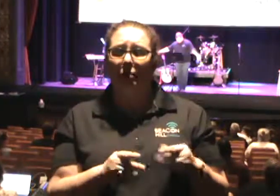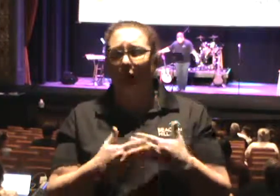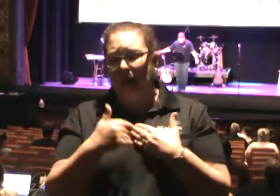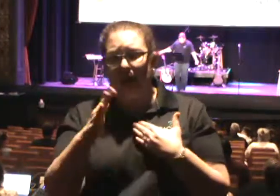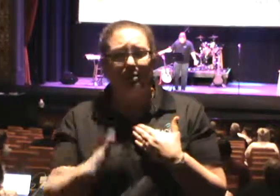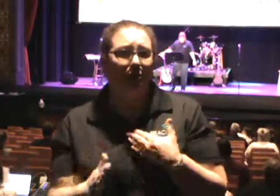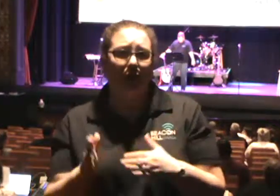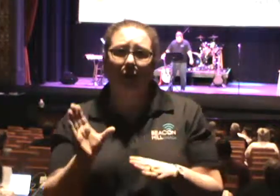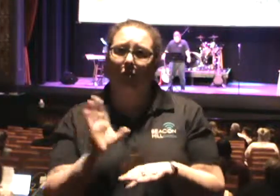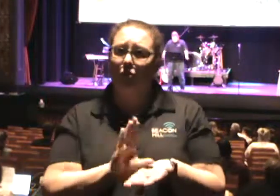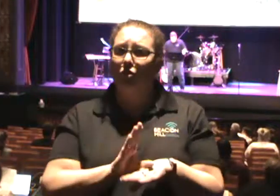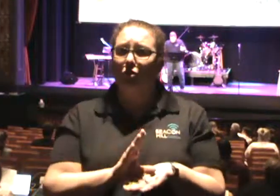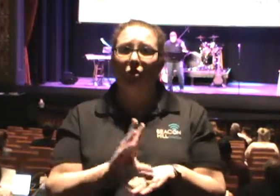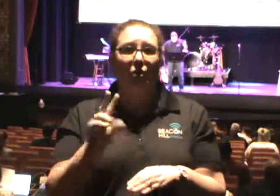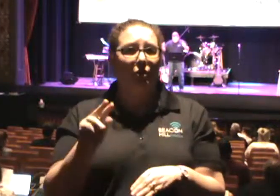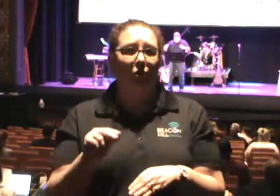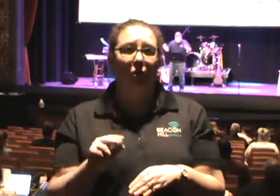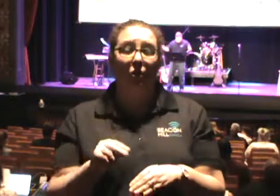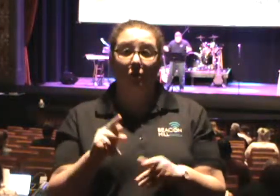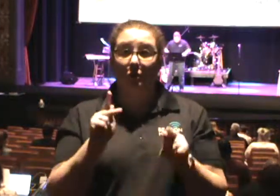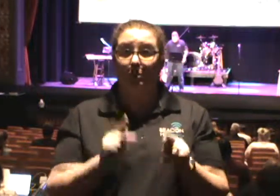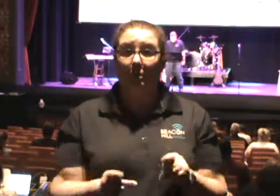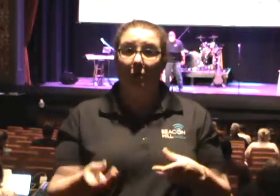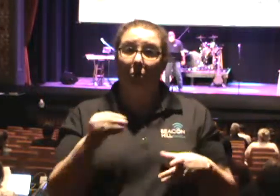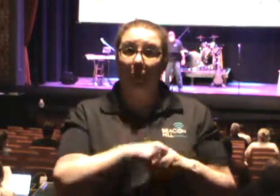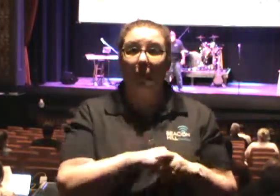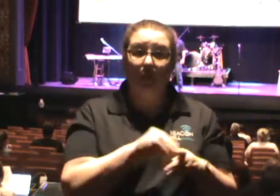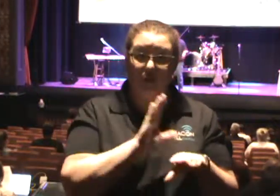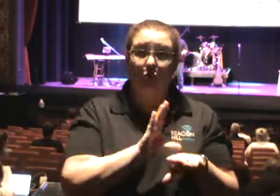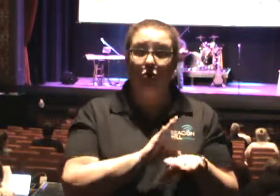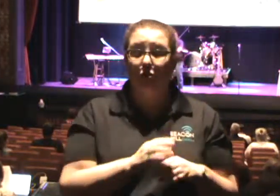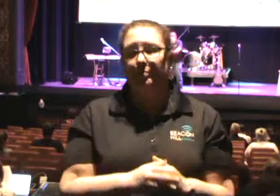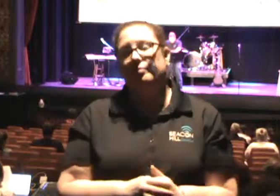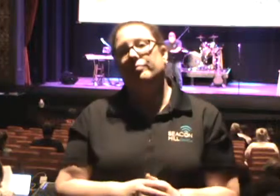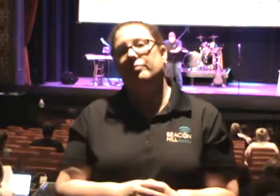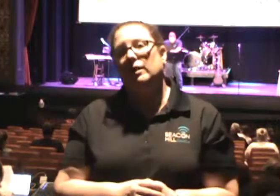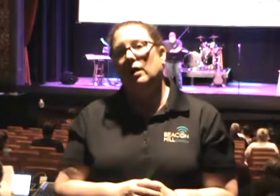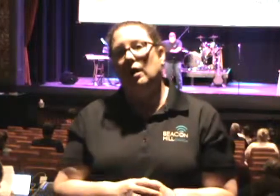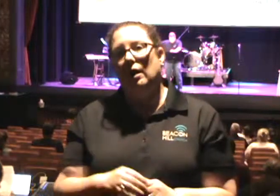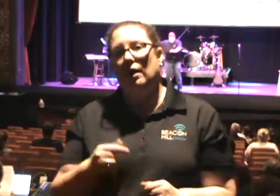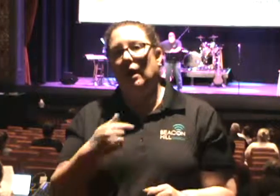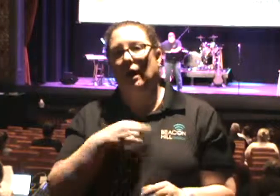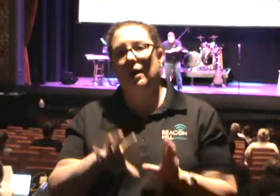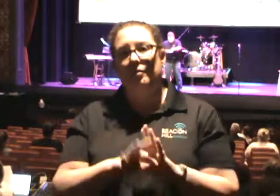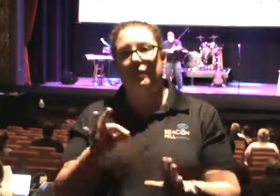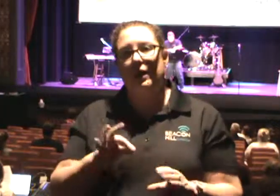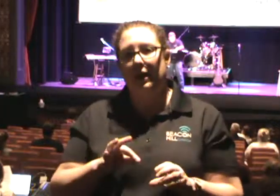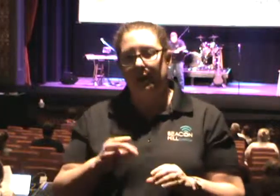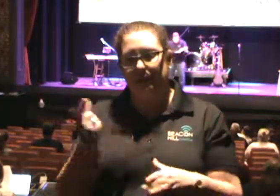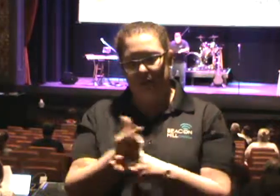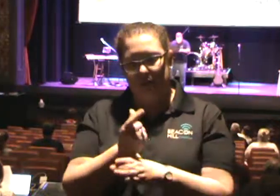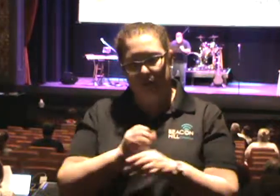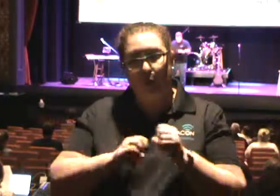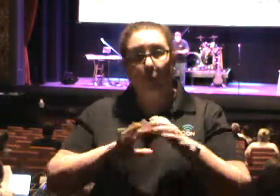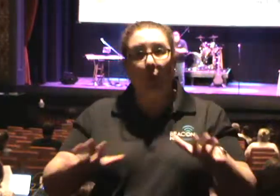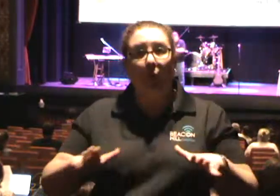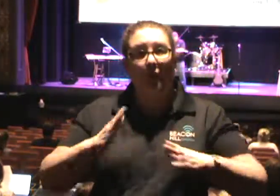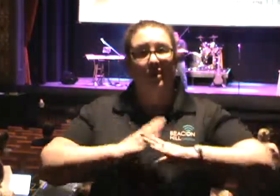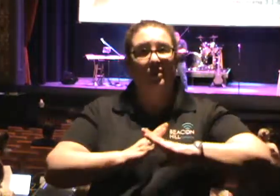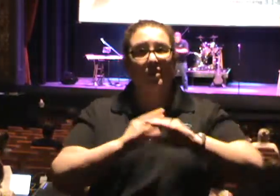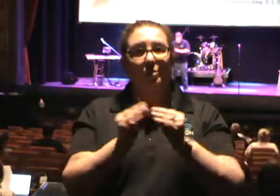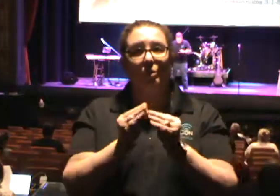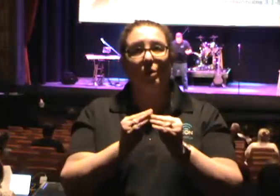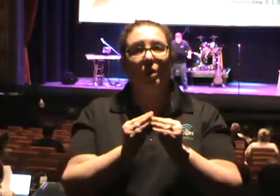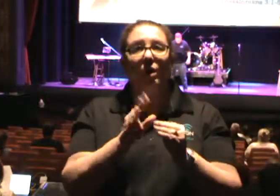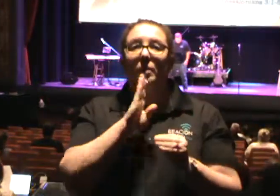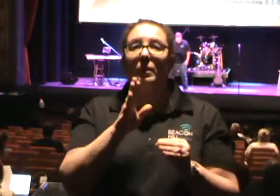church. J. Bernard McGee says it like this. I find that the spreading in the Gospel is hinder more by people in